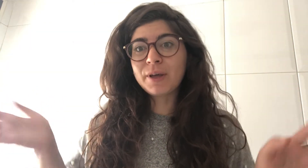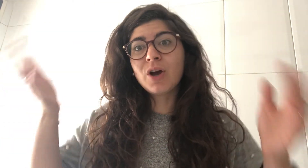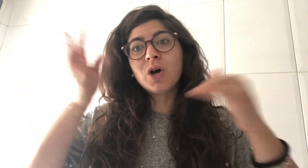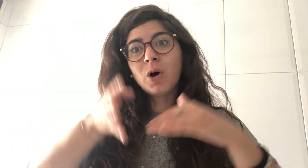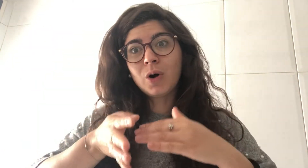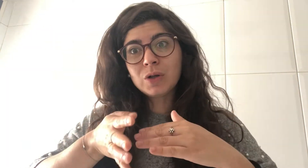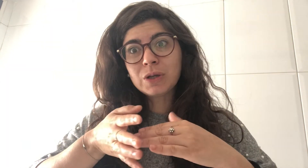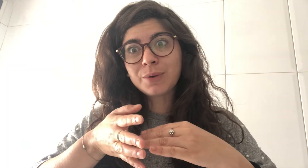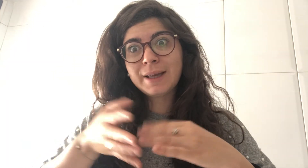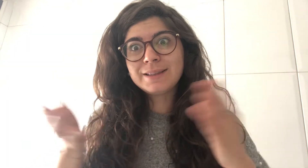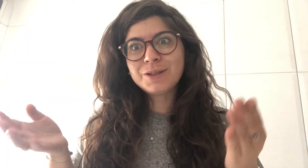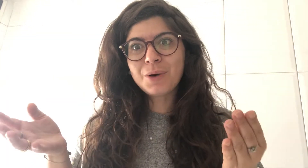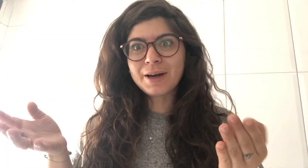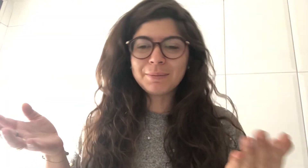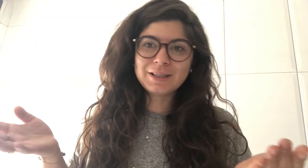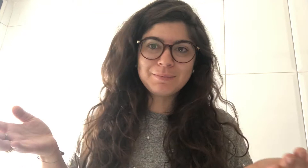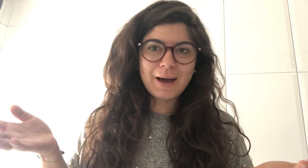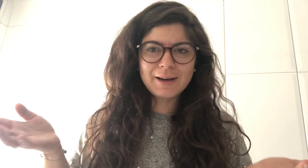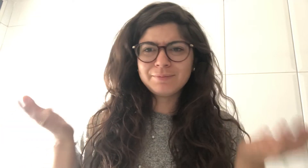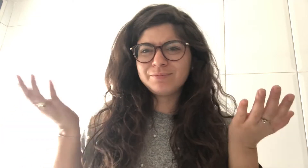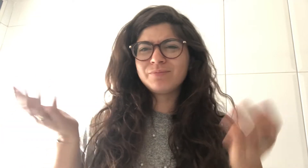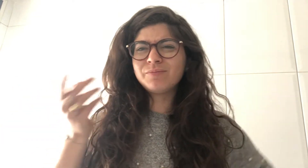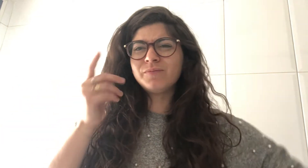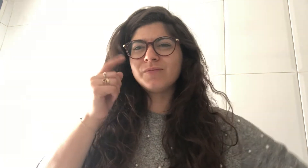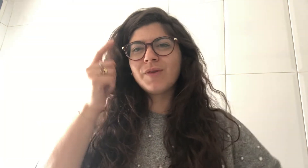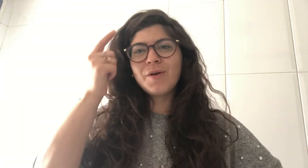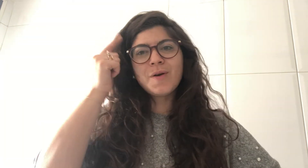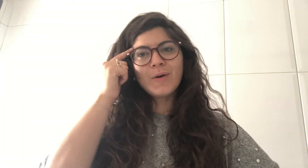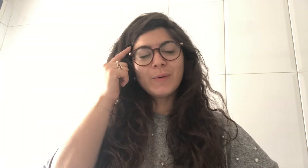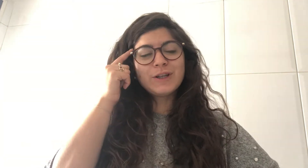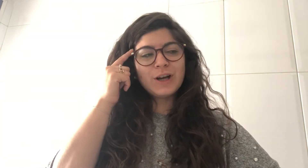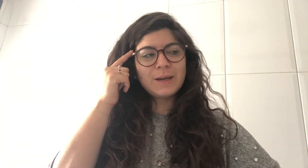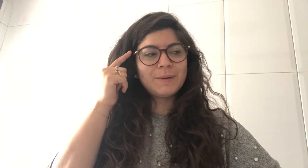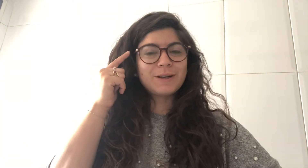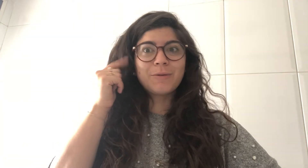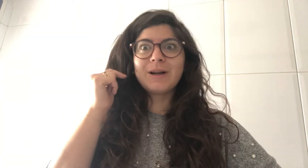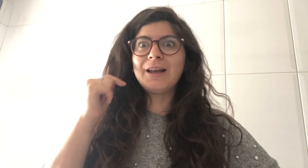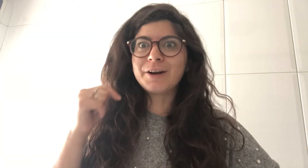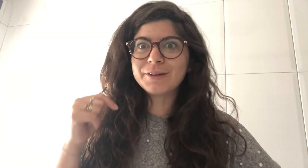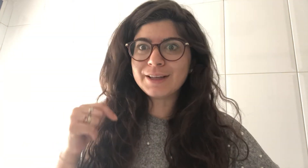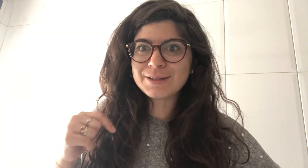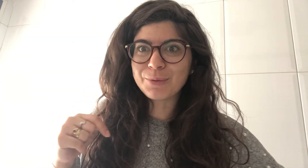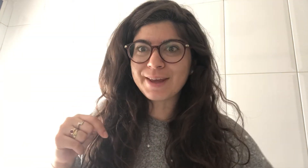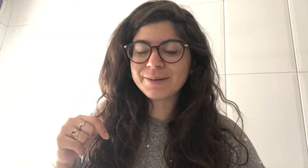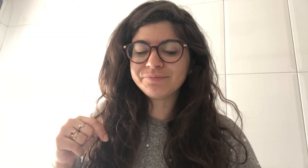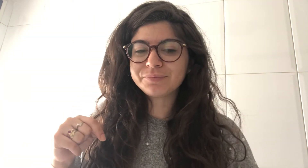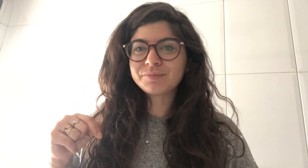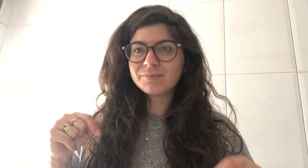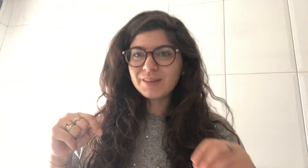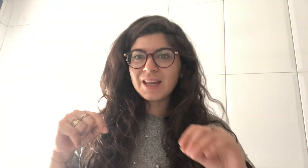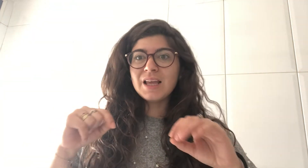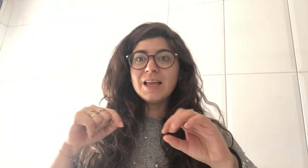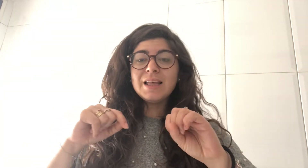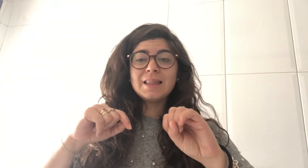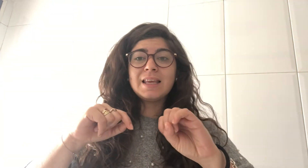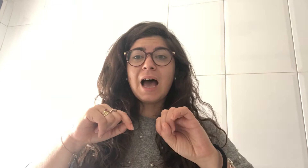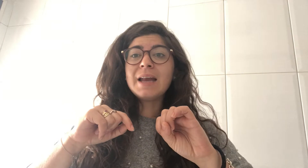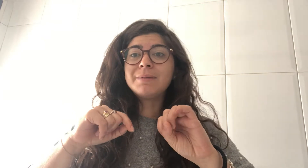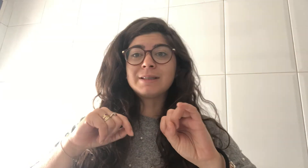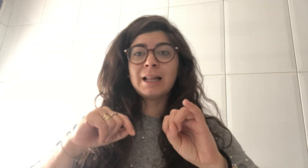also related to animals but which animals are gonna learn this week the animals that